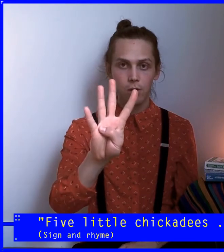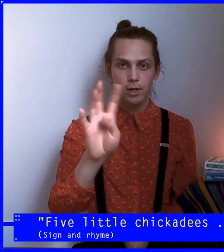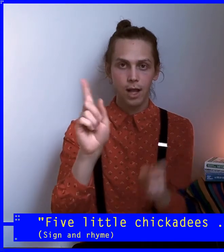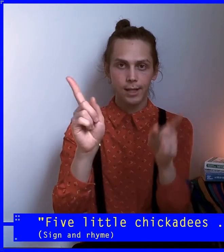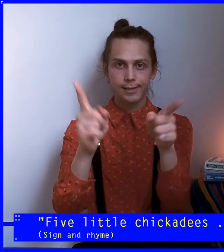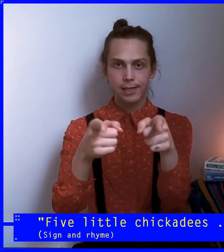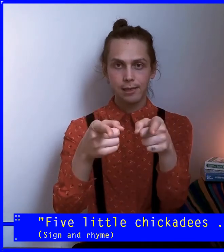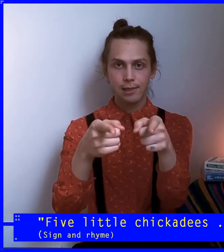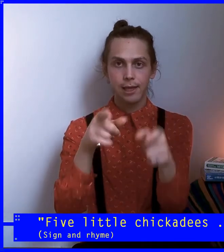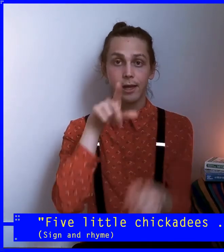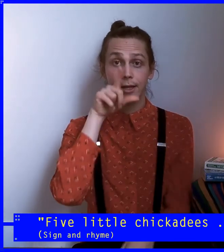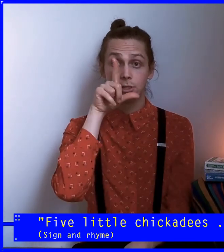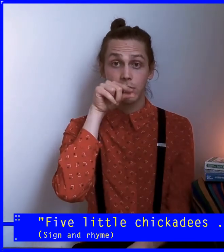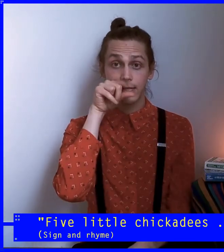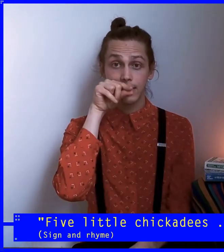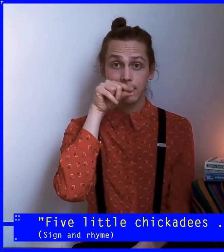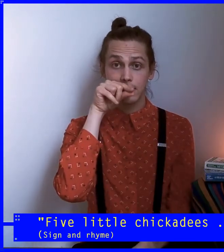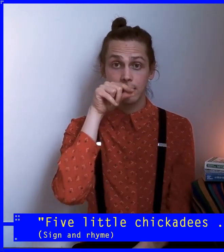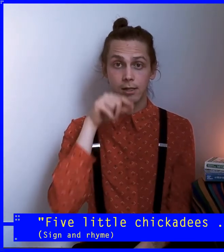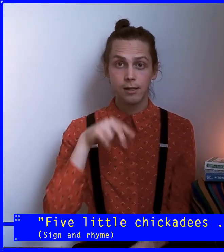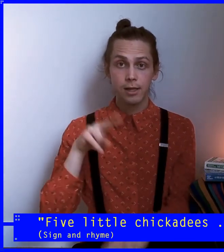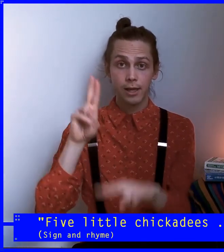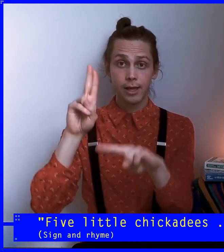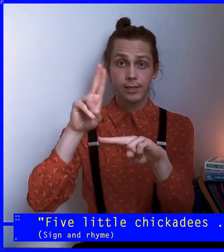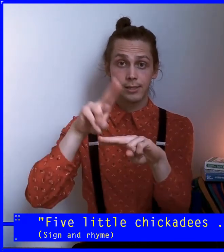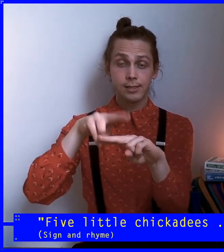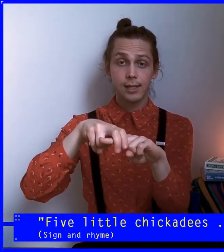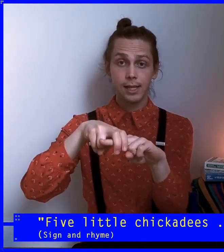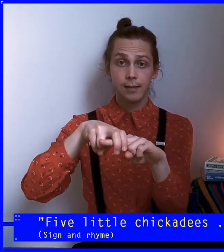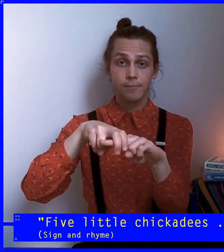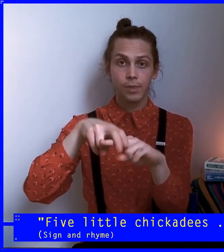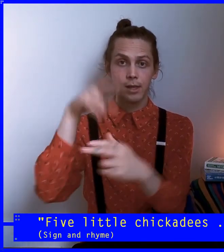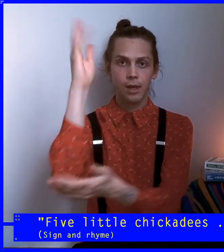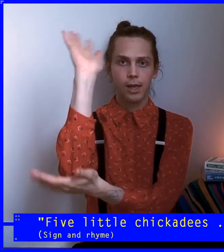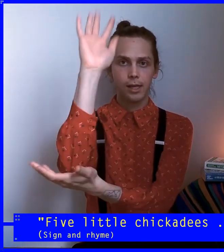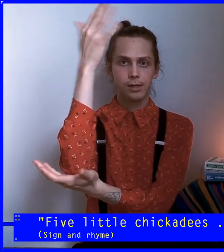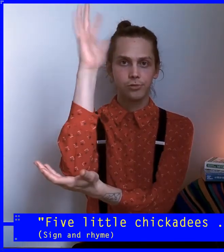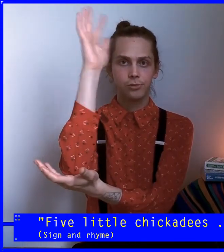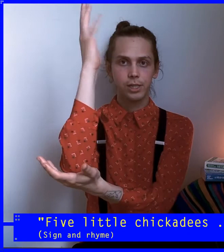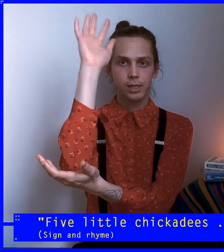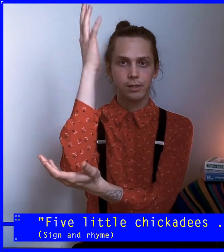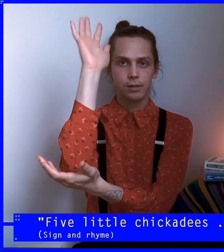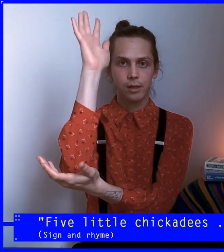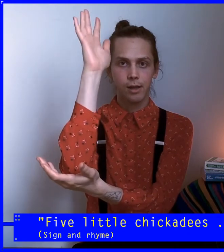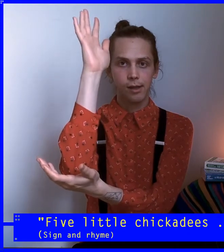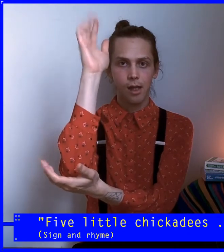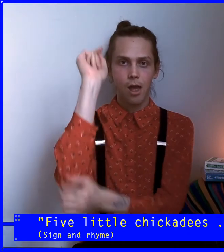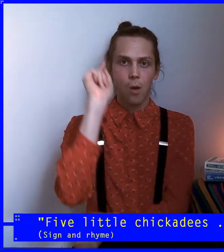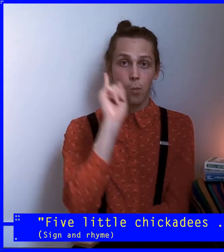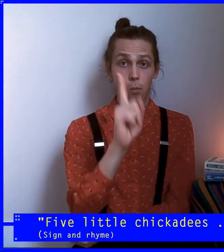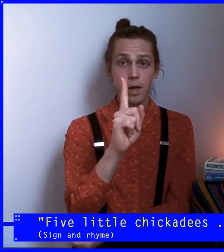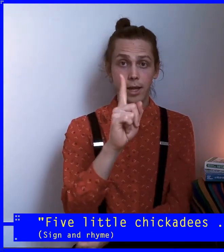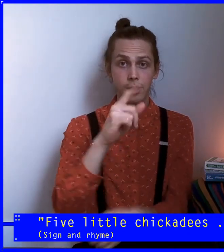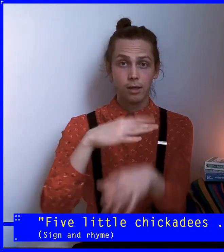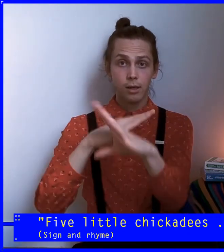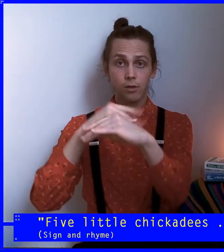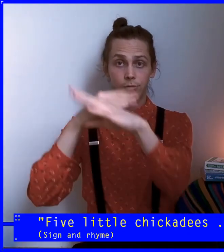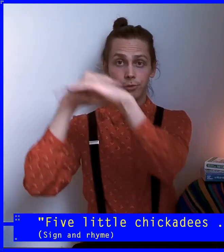little chickadees sitting in a tree. One flew